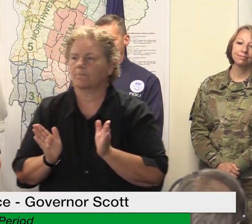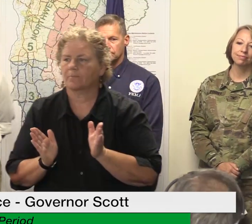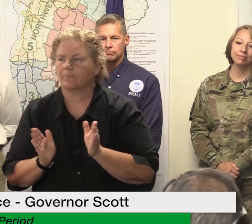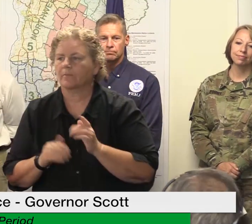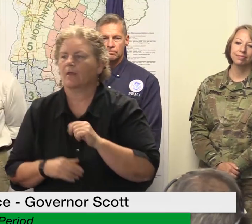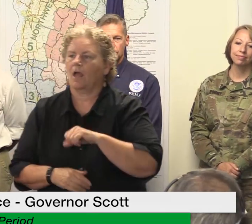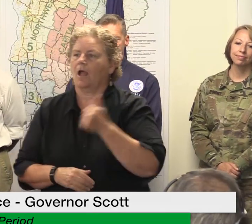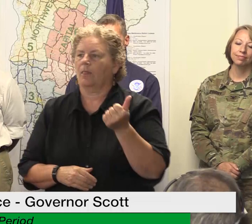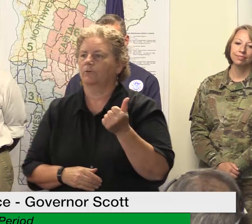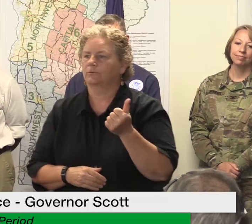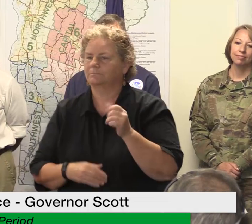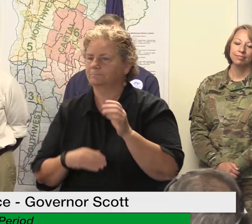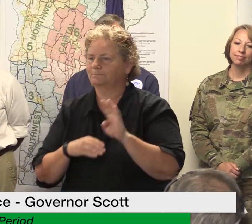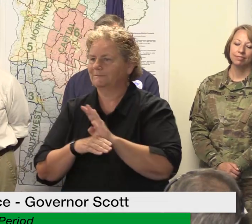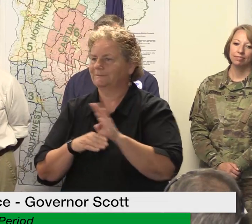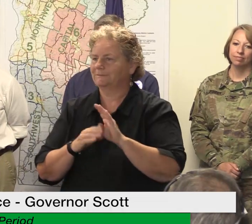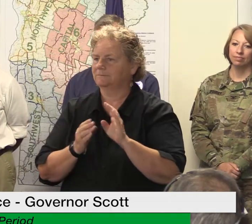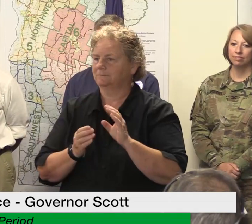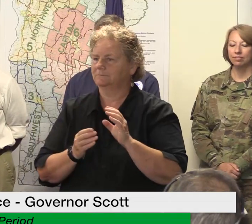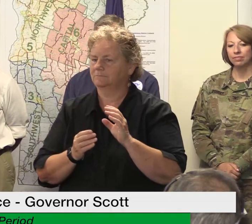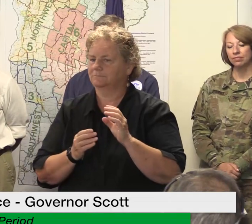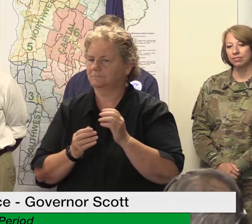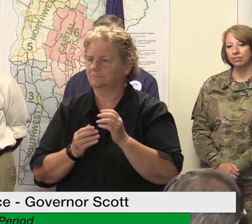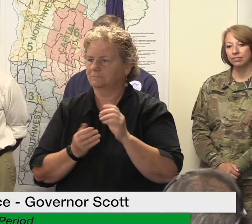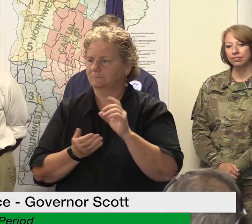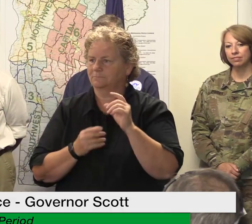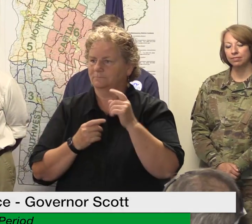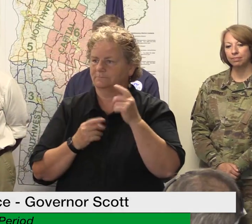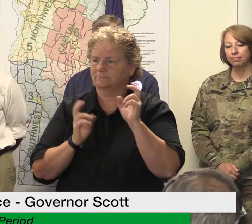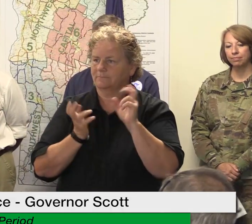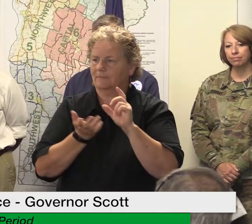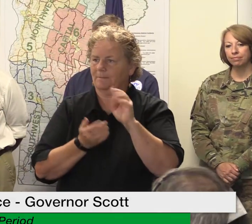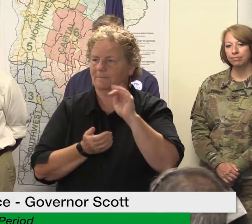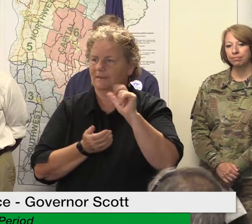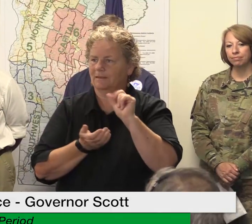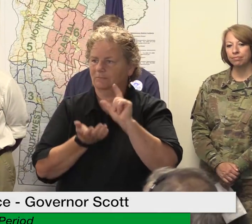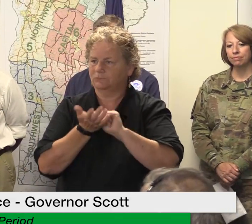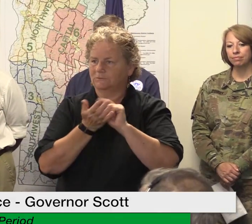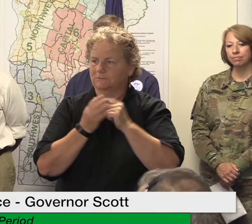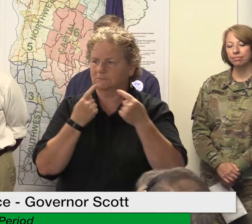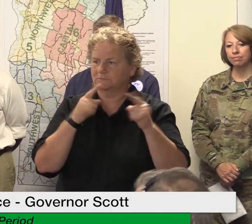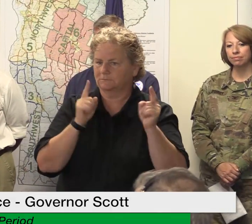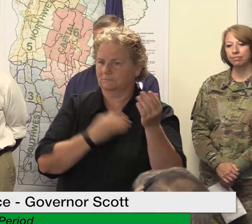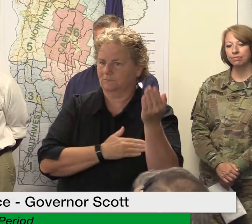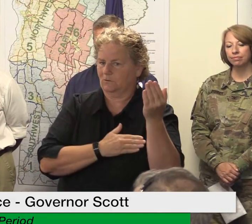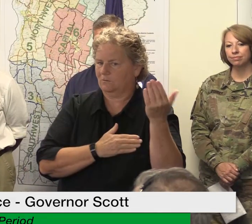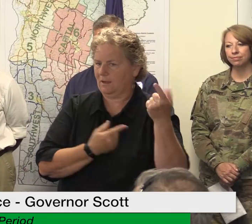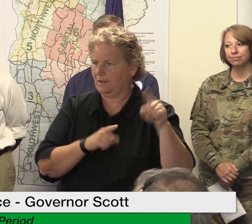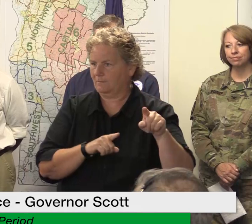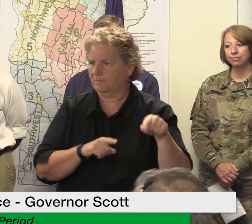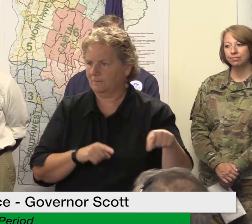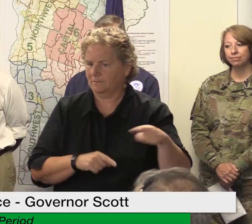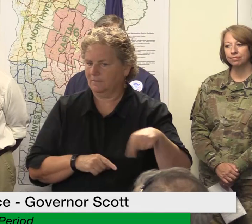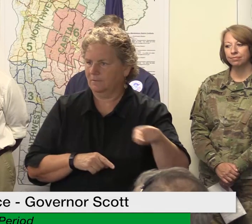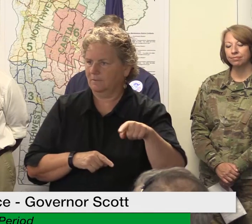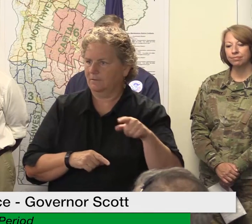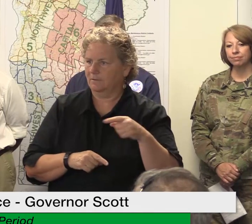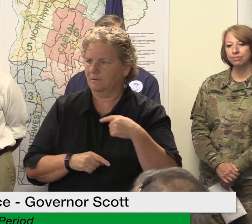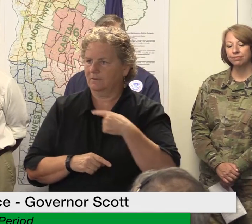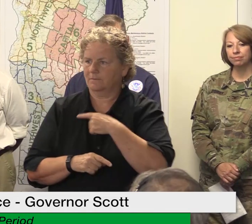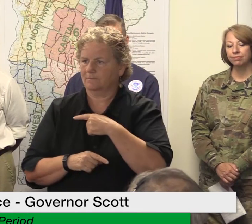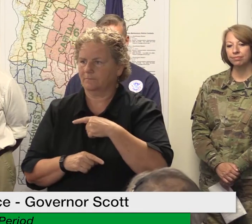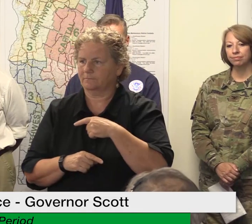there was a plea from my player business owners to have the state present them with